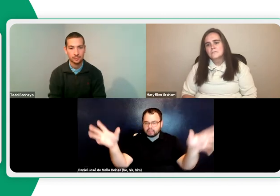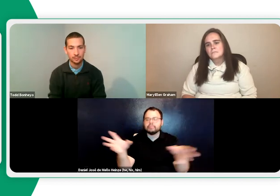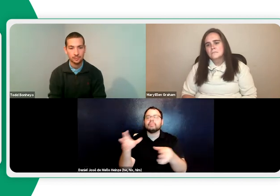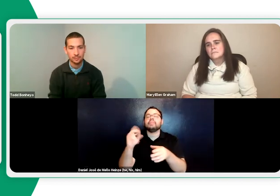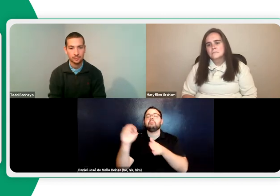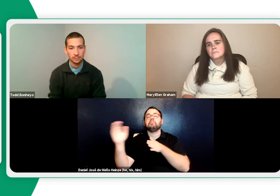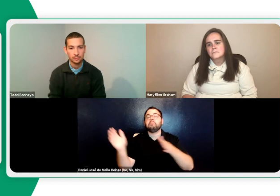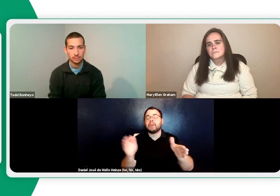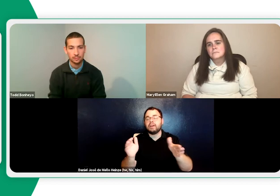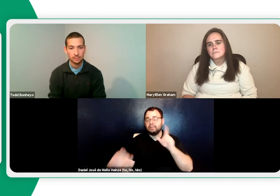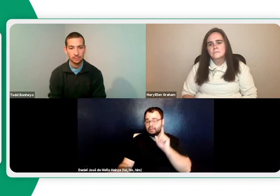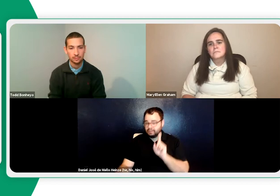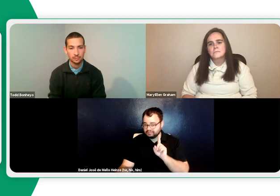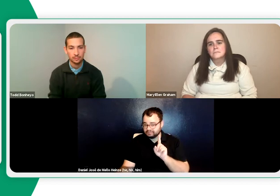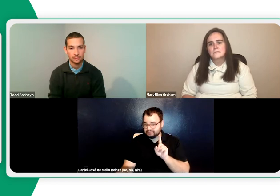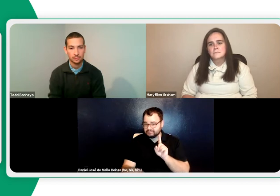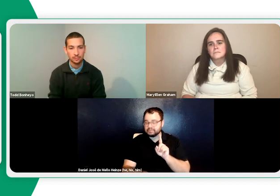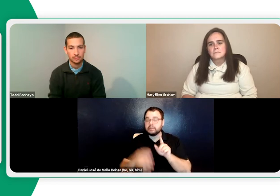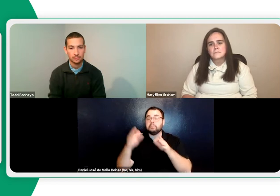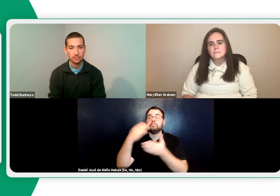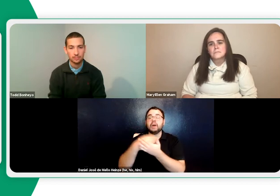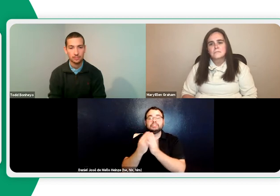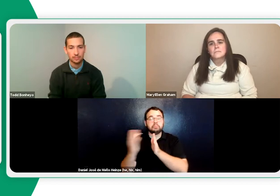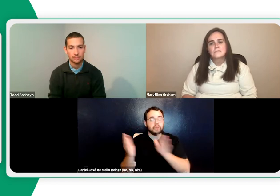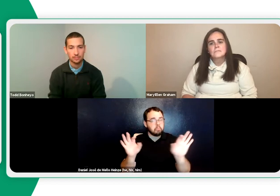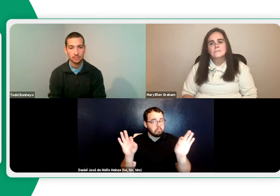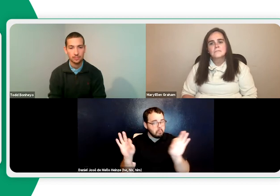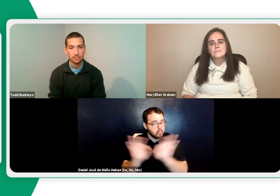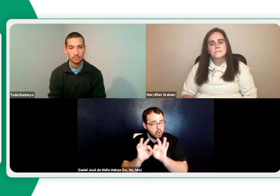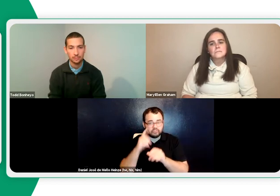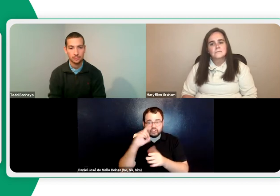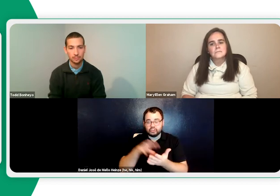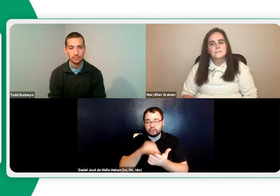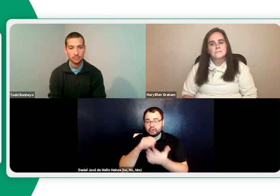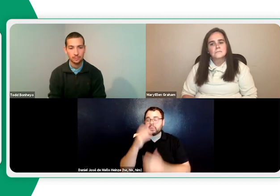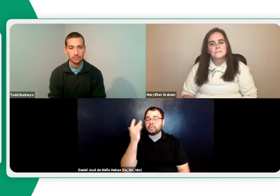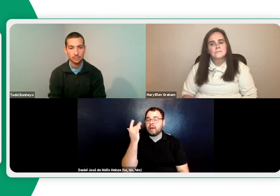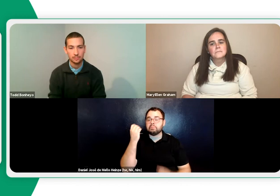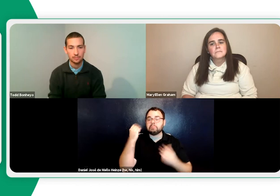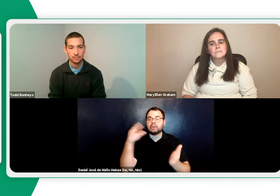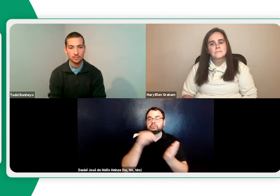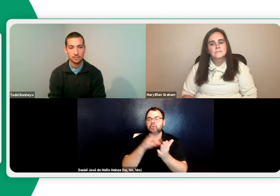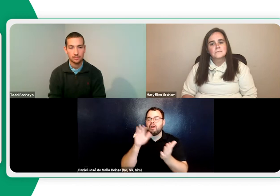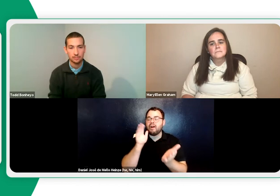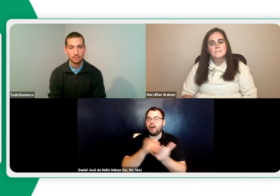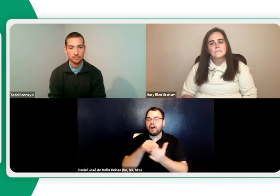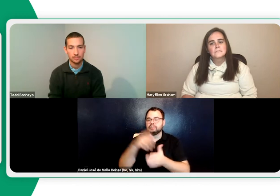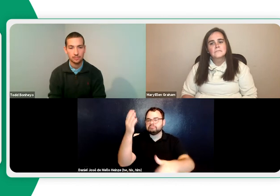that you can explain and break down. And then when you get to budgeting, budgeting is